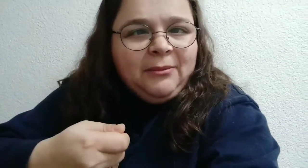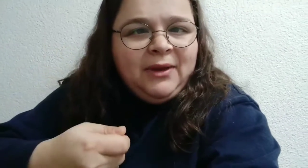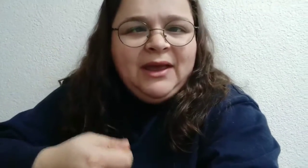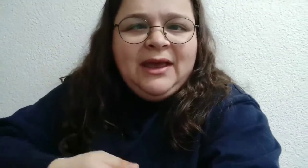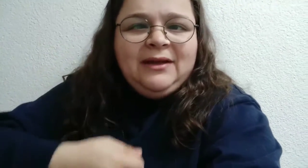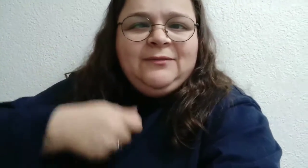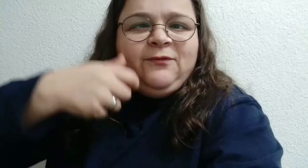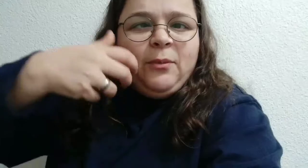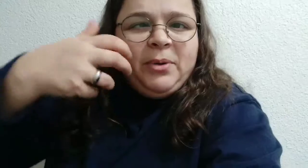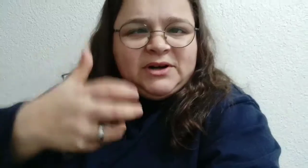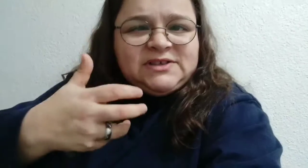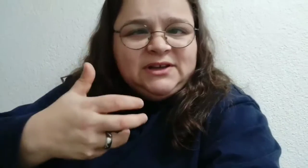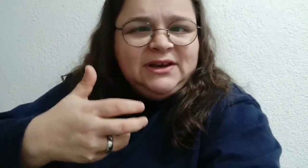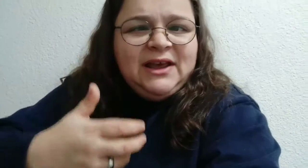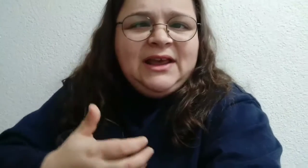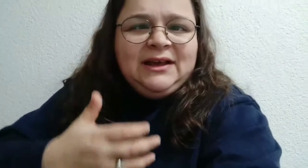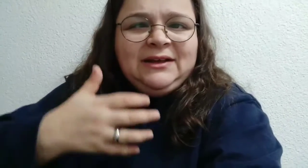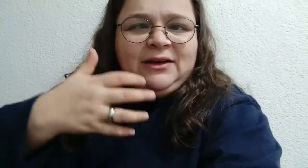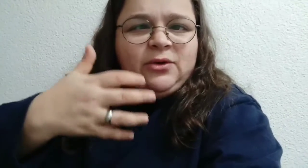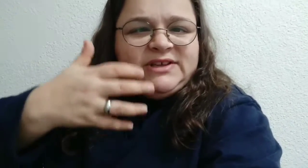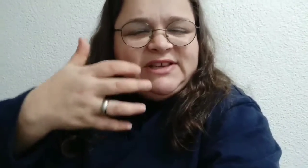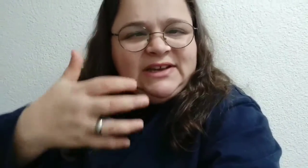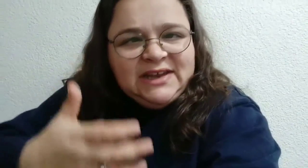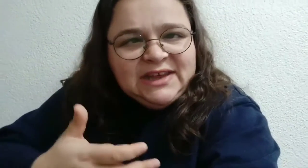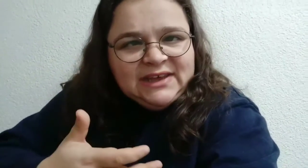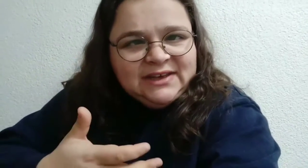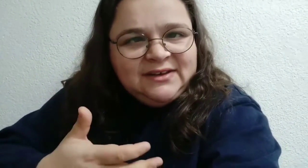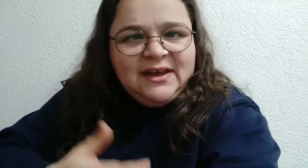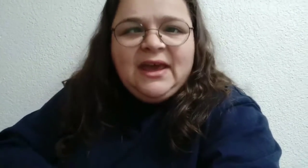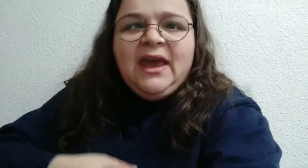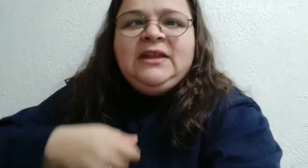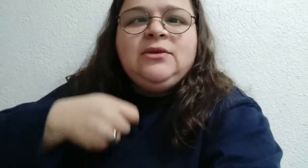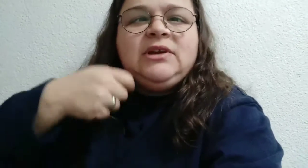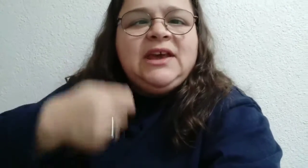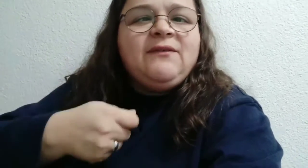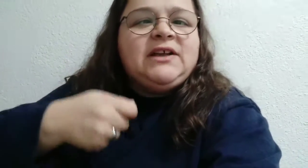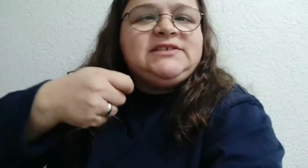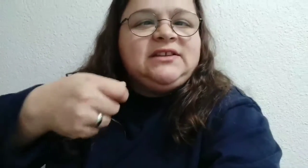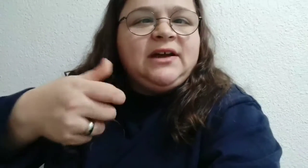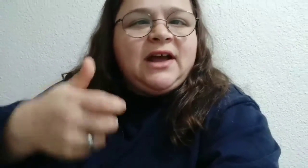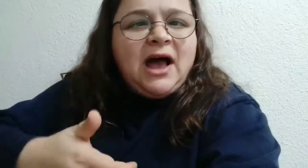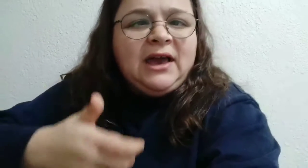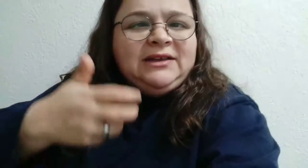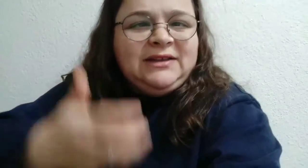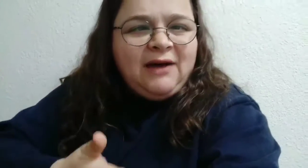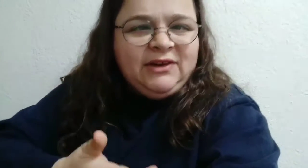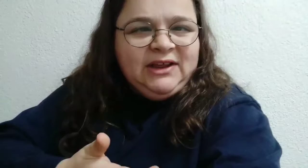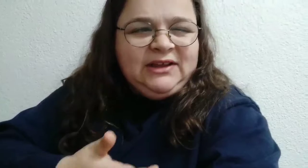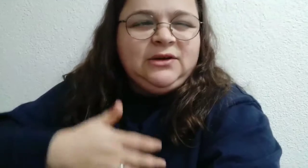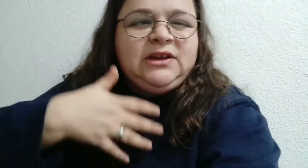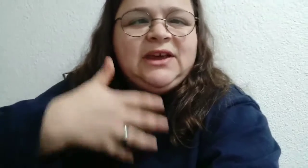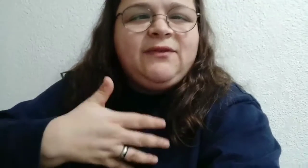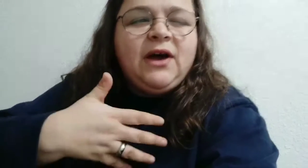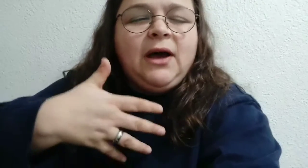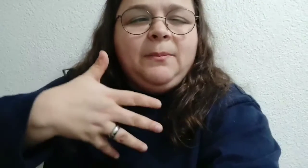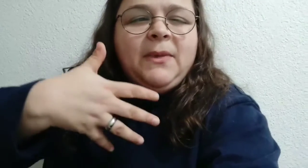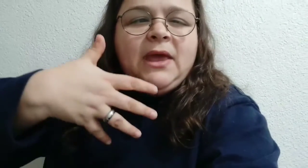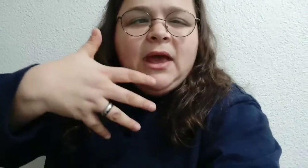him, for a person who is in need, and you give a tzedakah in davening, you give a